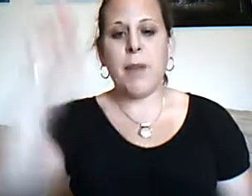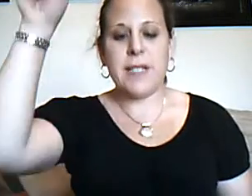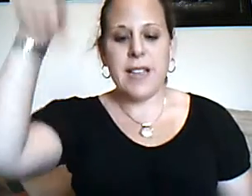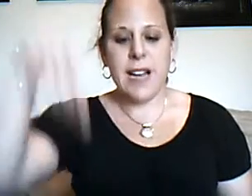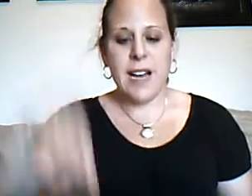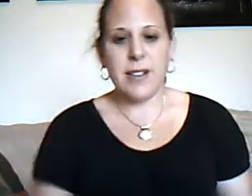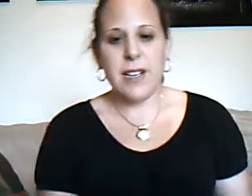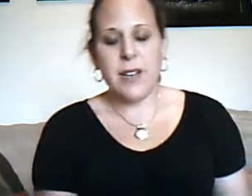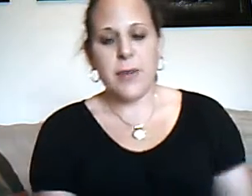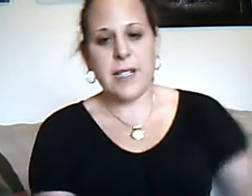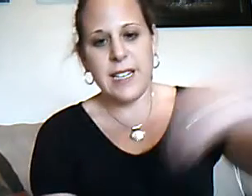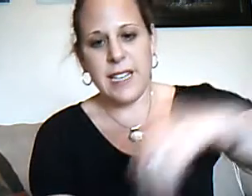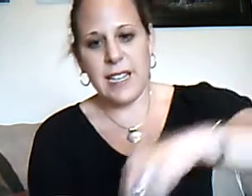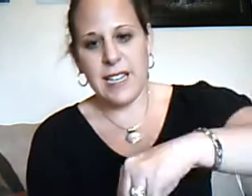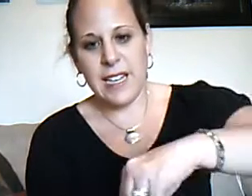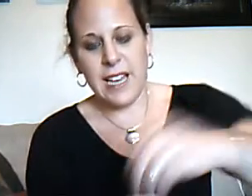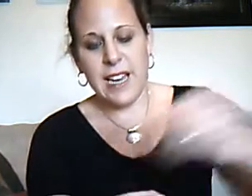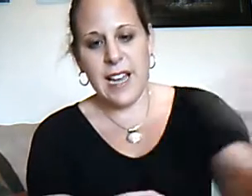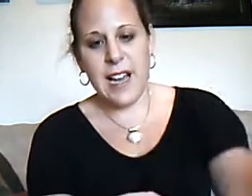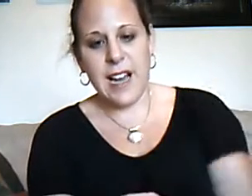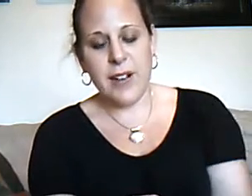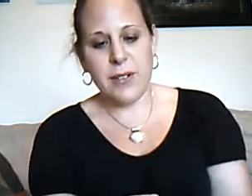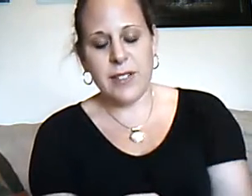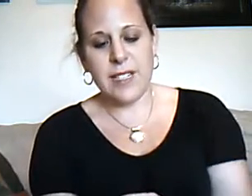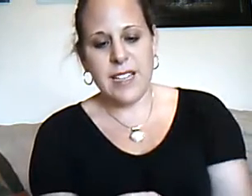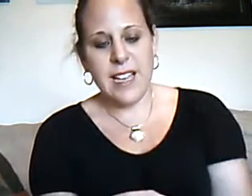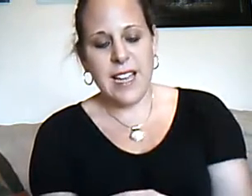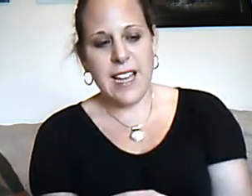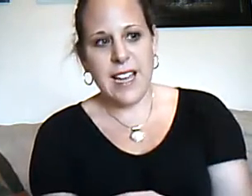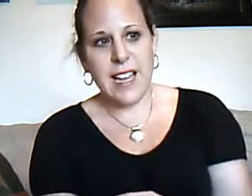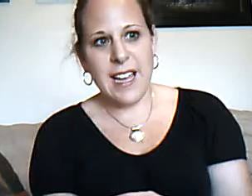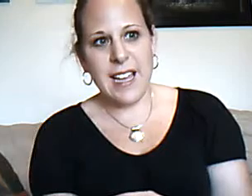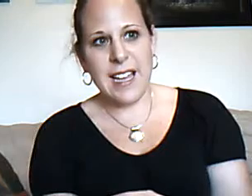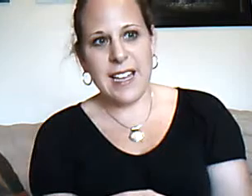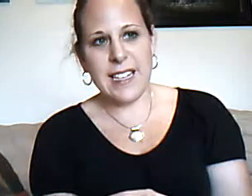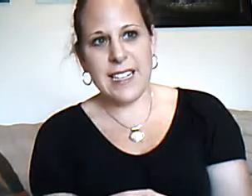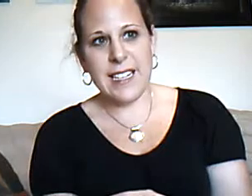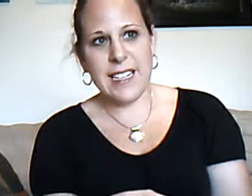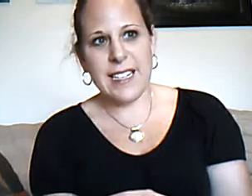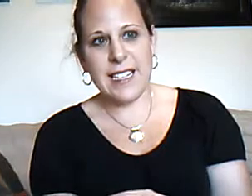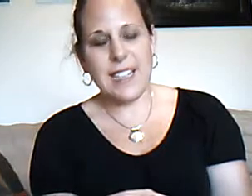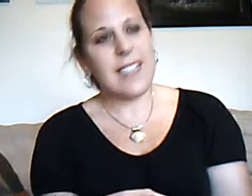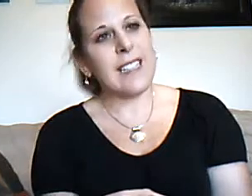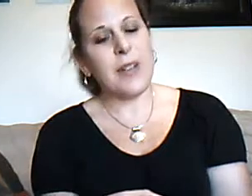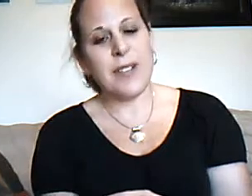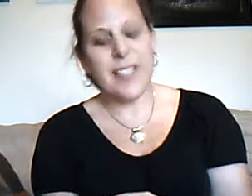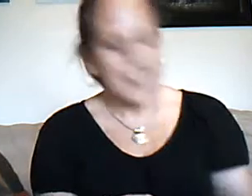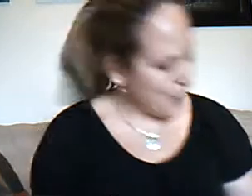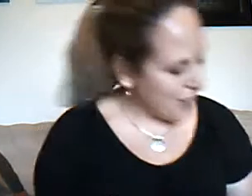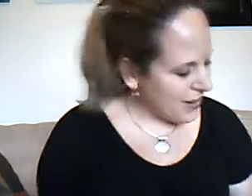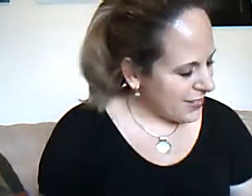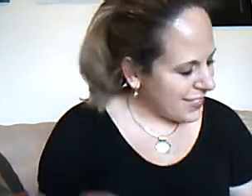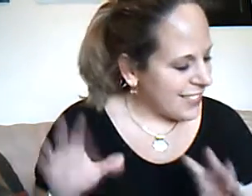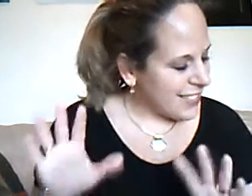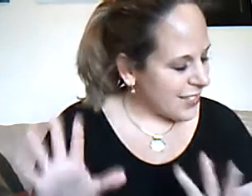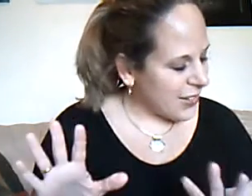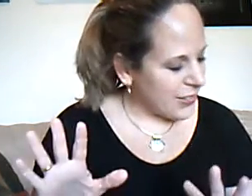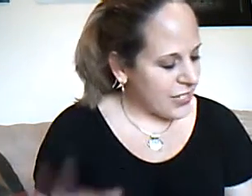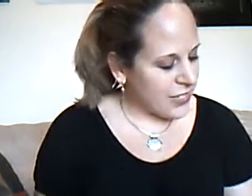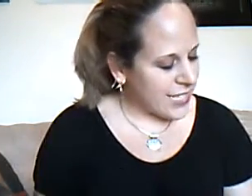and down. We did in and out. And I think that's how we did for that one. So, did you ever see a